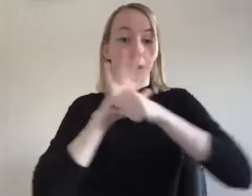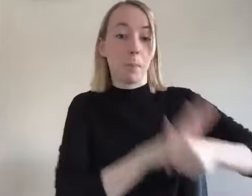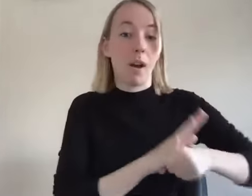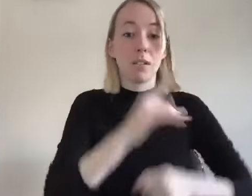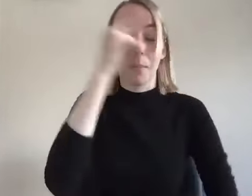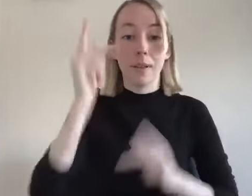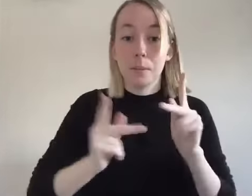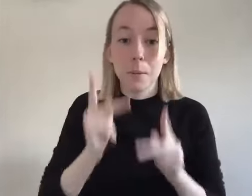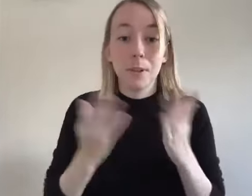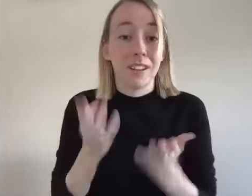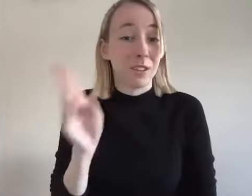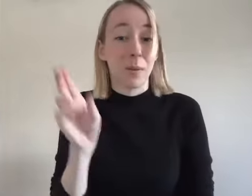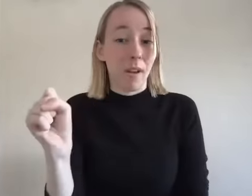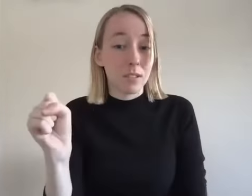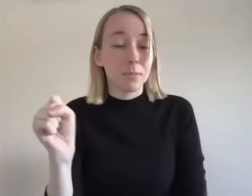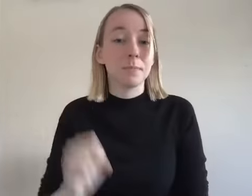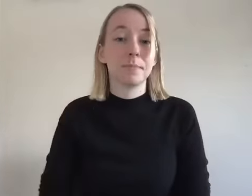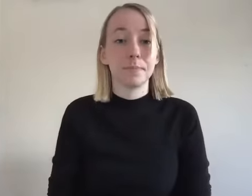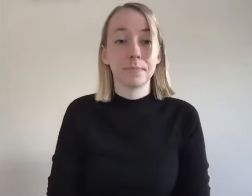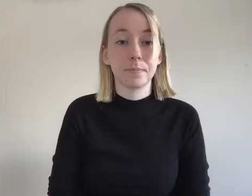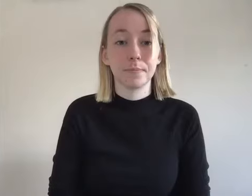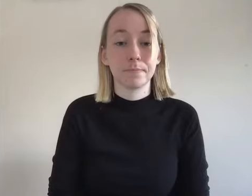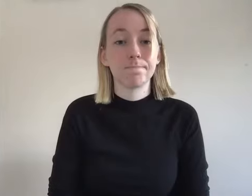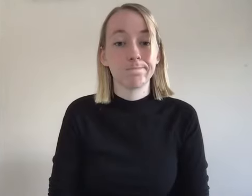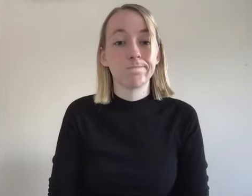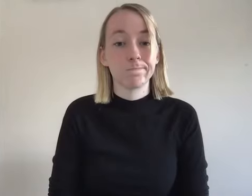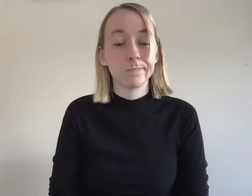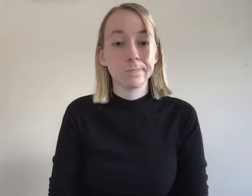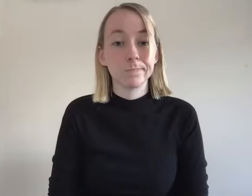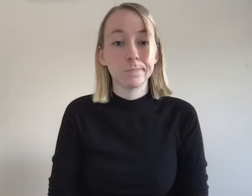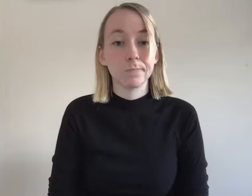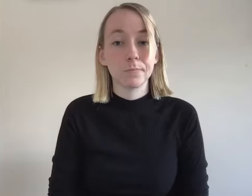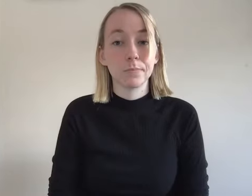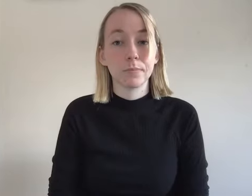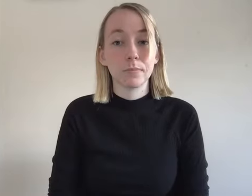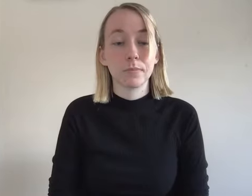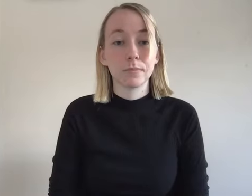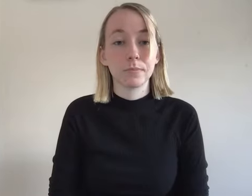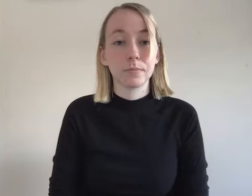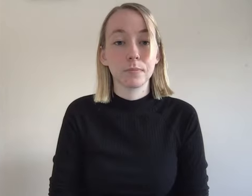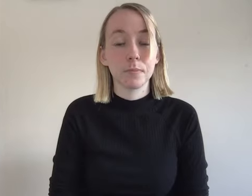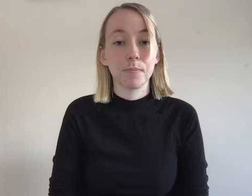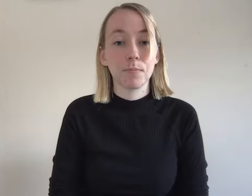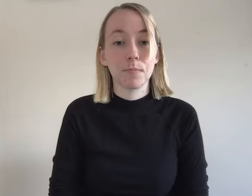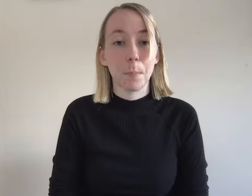oppresses black folks in the u.s and so i it's what this